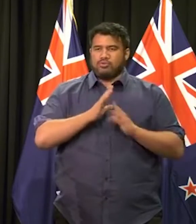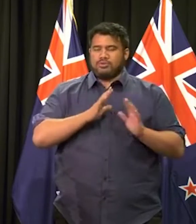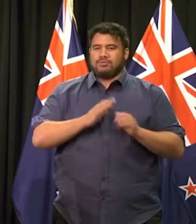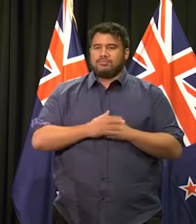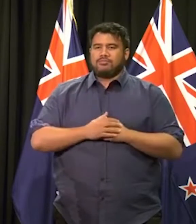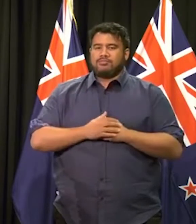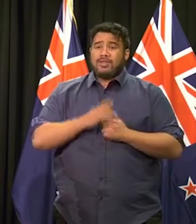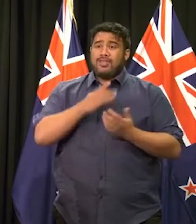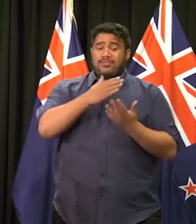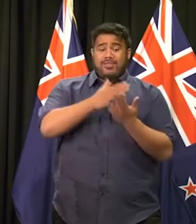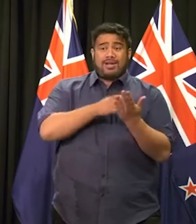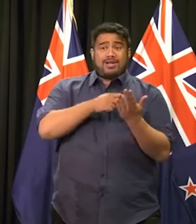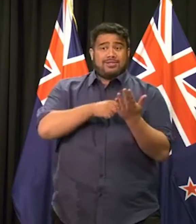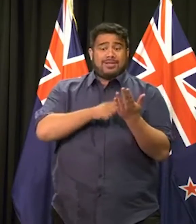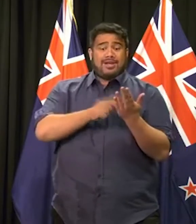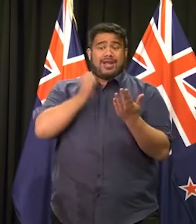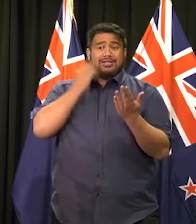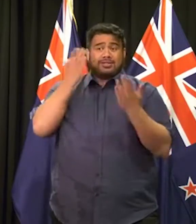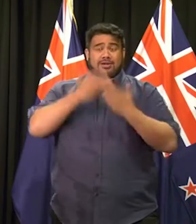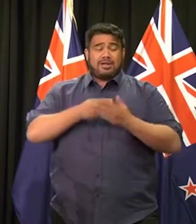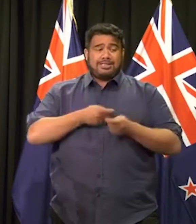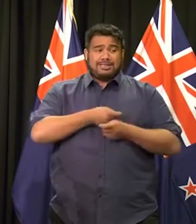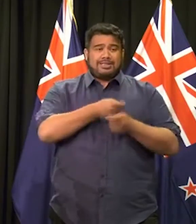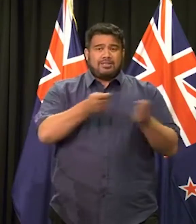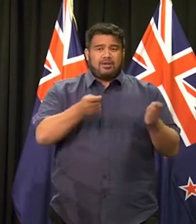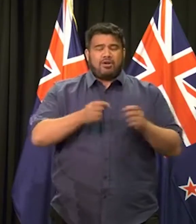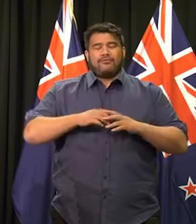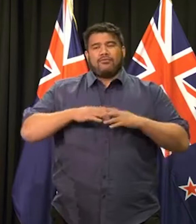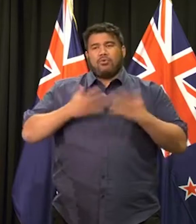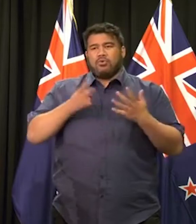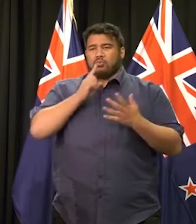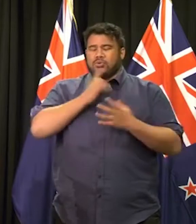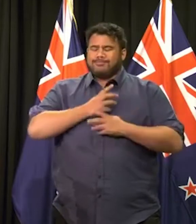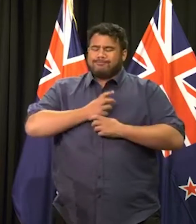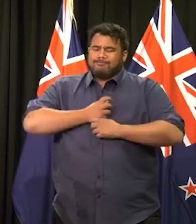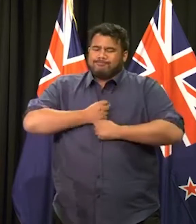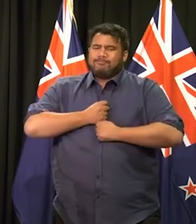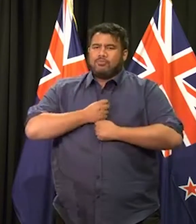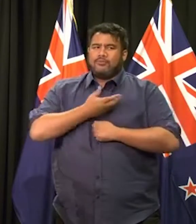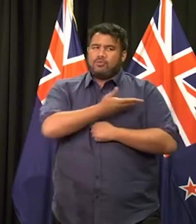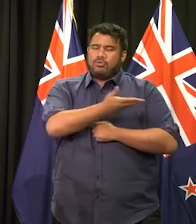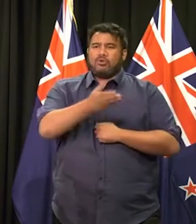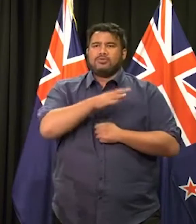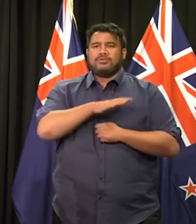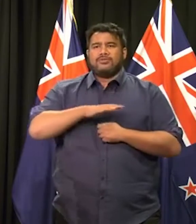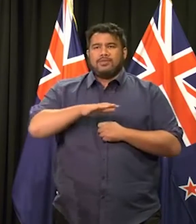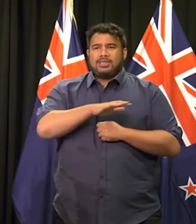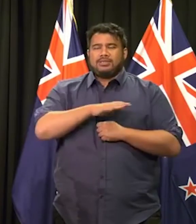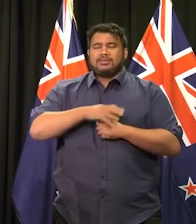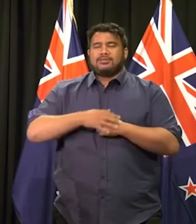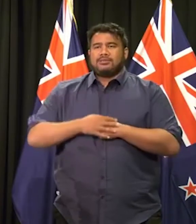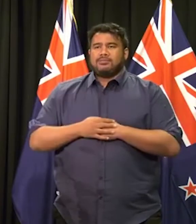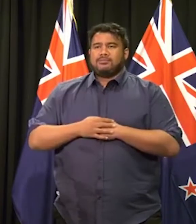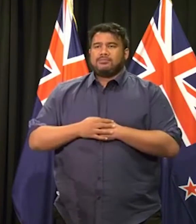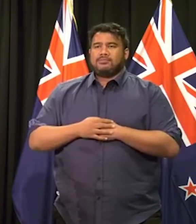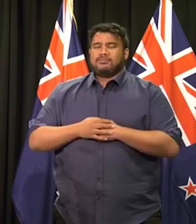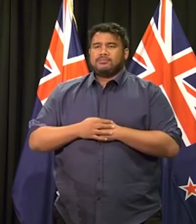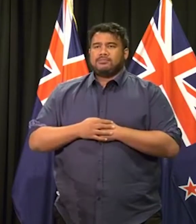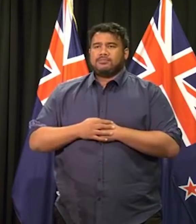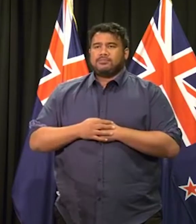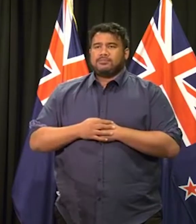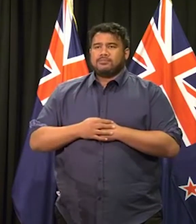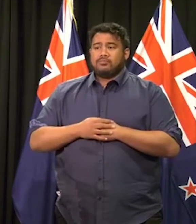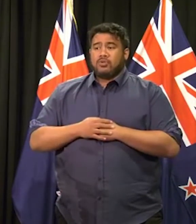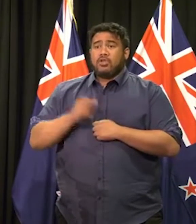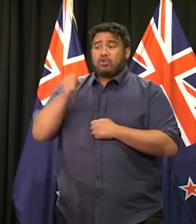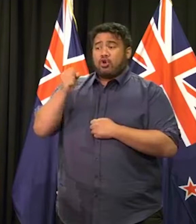list last night will of course have been devastating. And amongst all of the ongoing issues, the